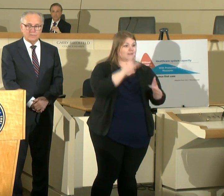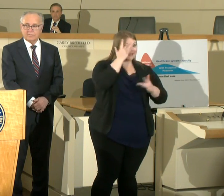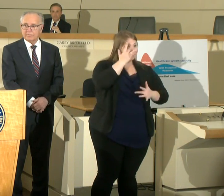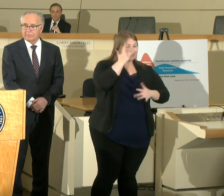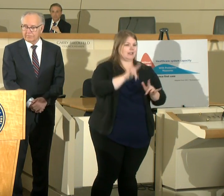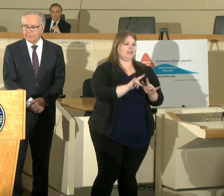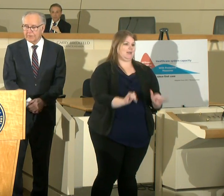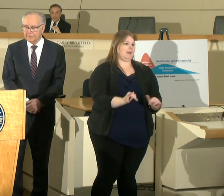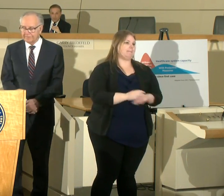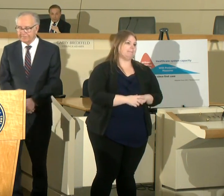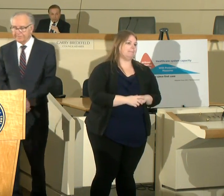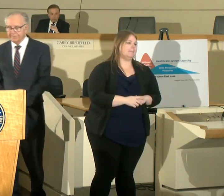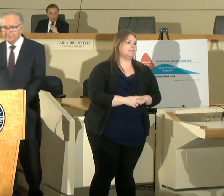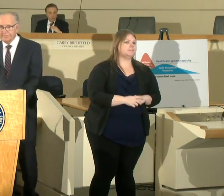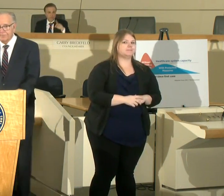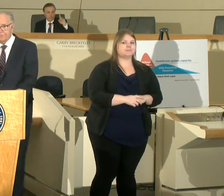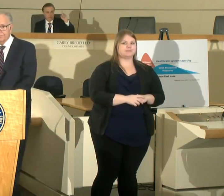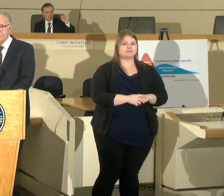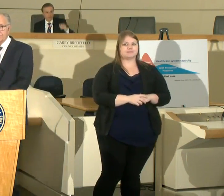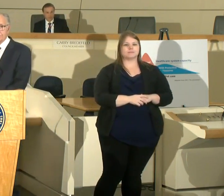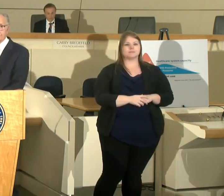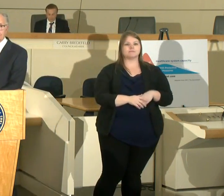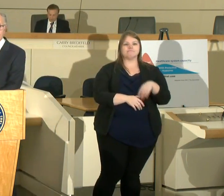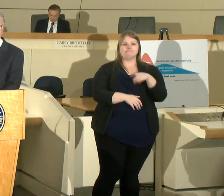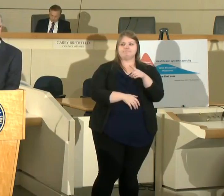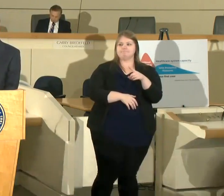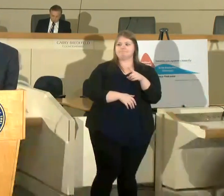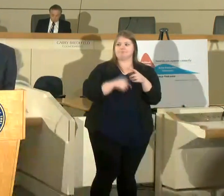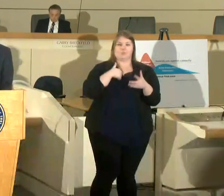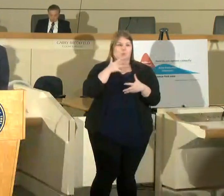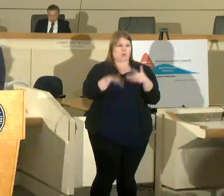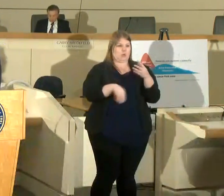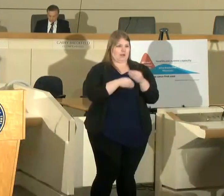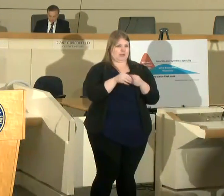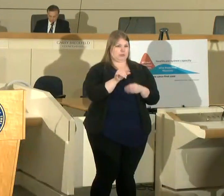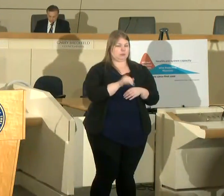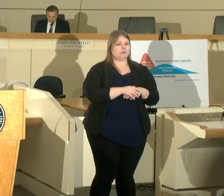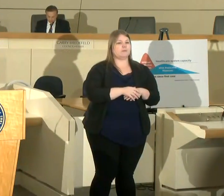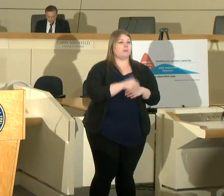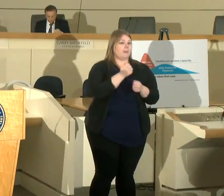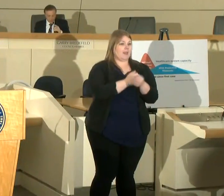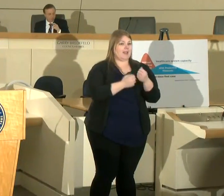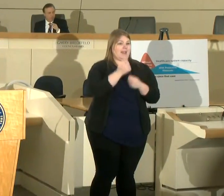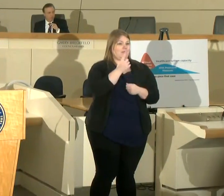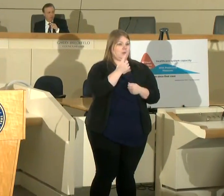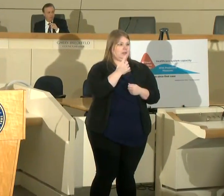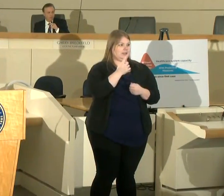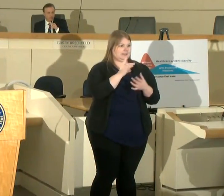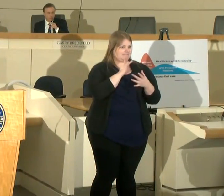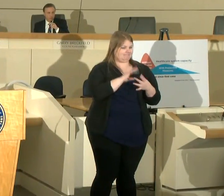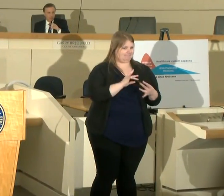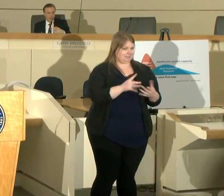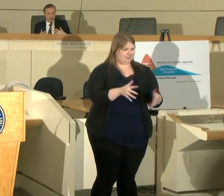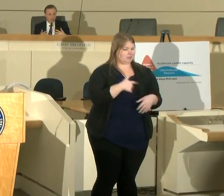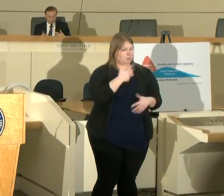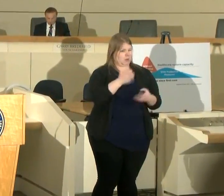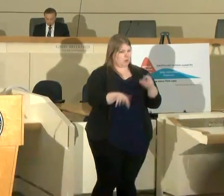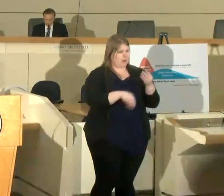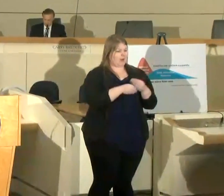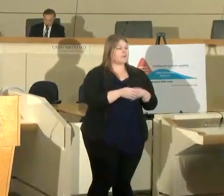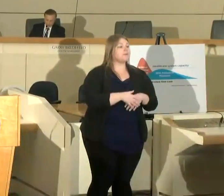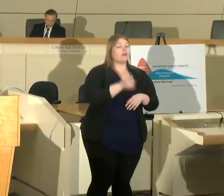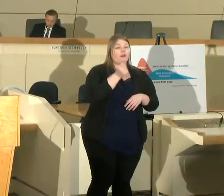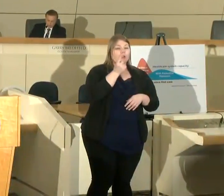same time and I would like to say something if I can too since everybody's already spoken first of all I